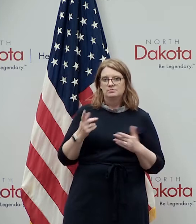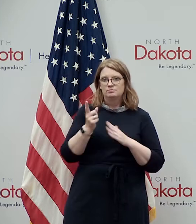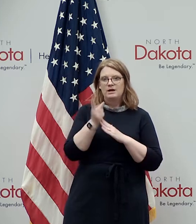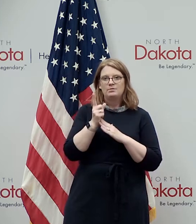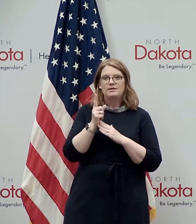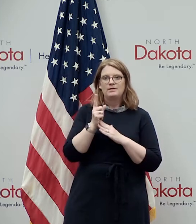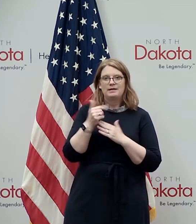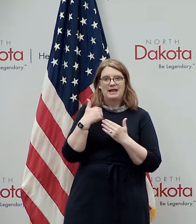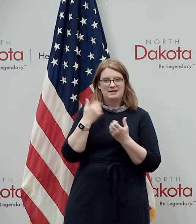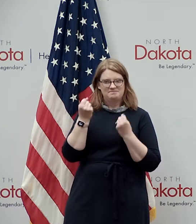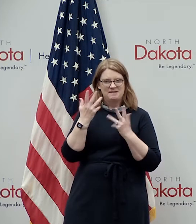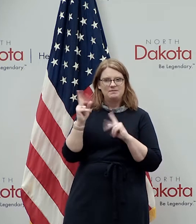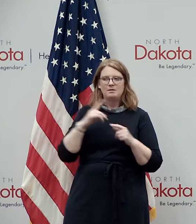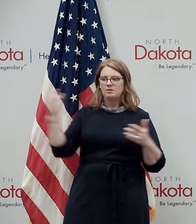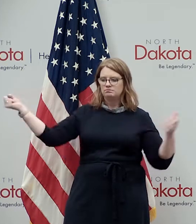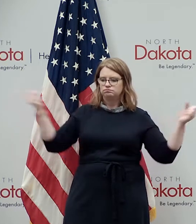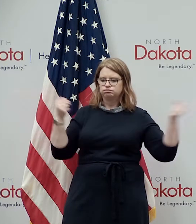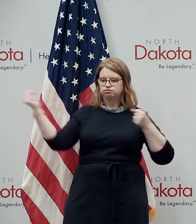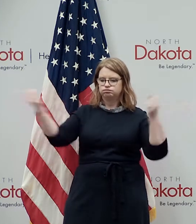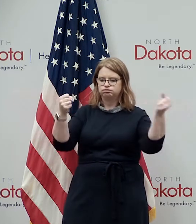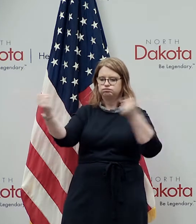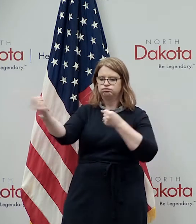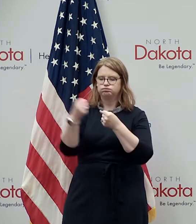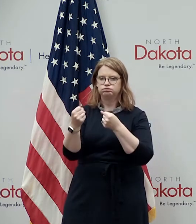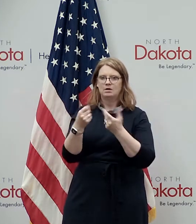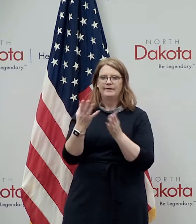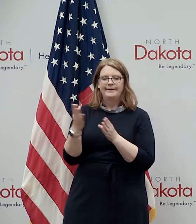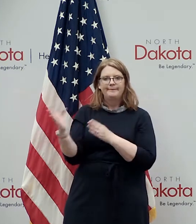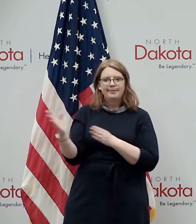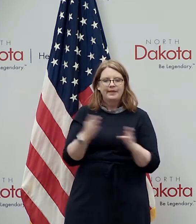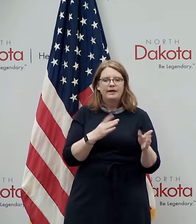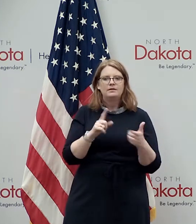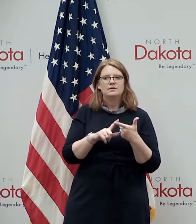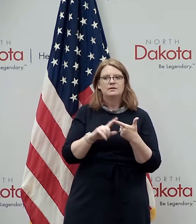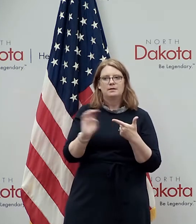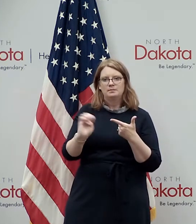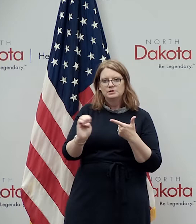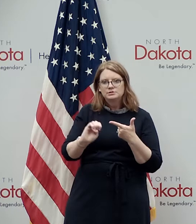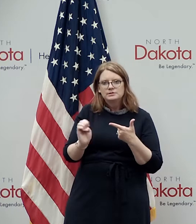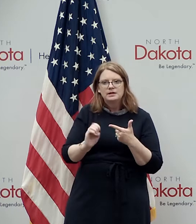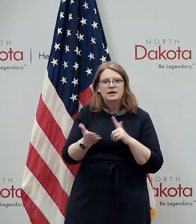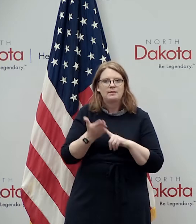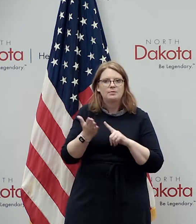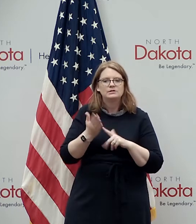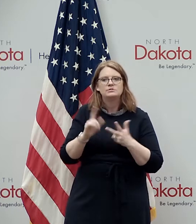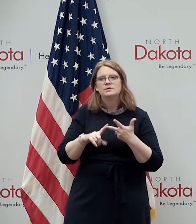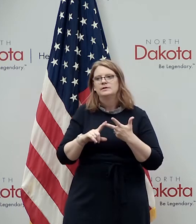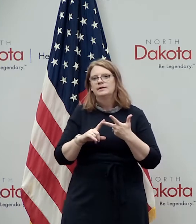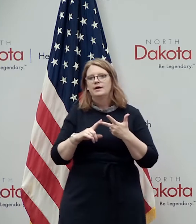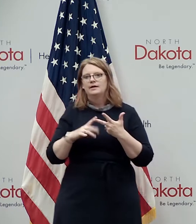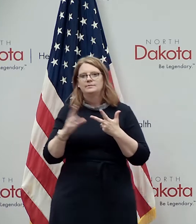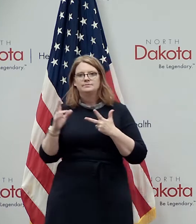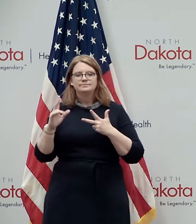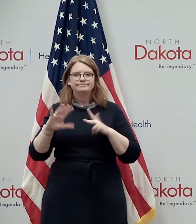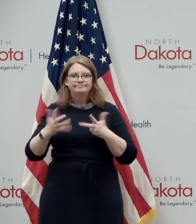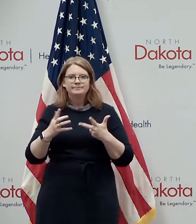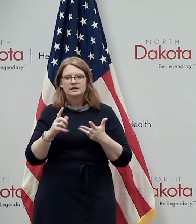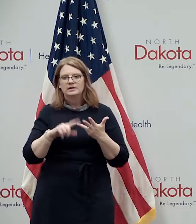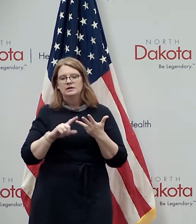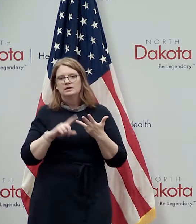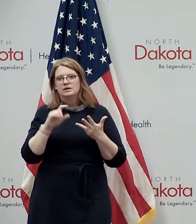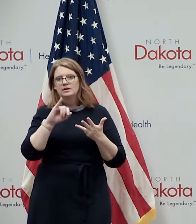to help with things like planning emergency operations personnel our joint information